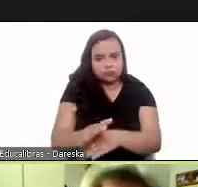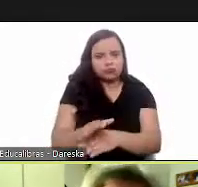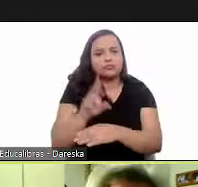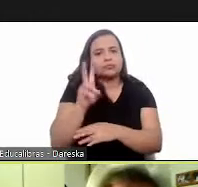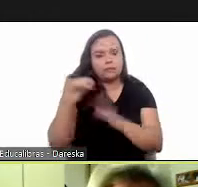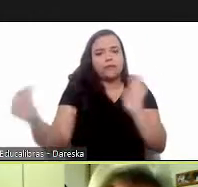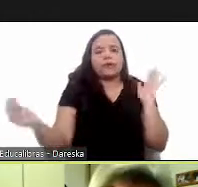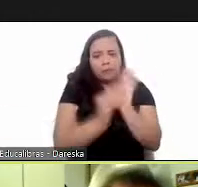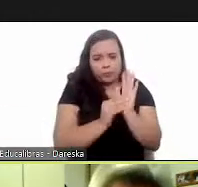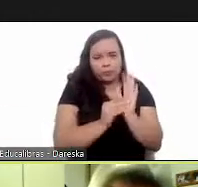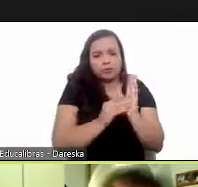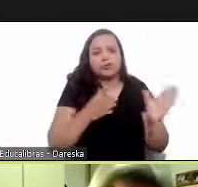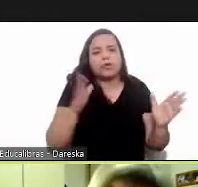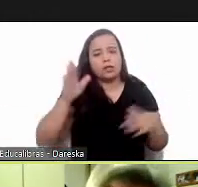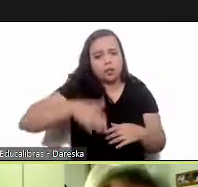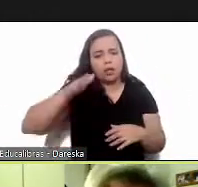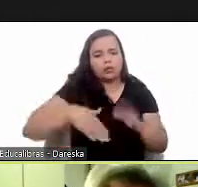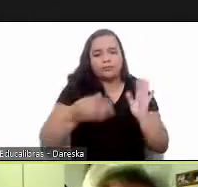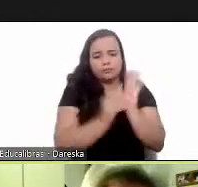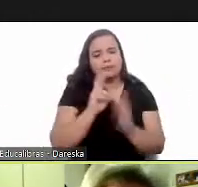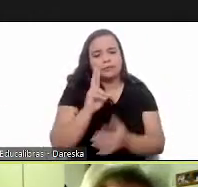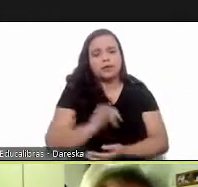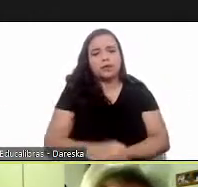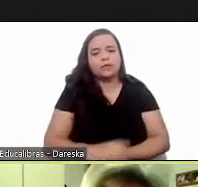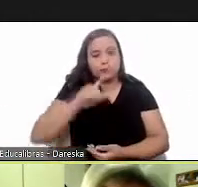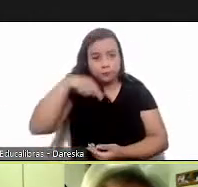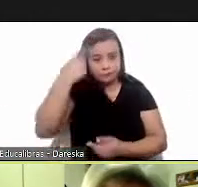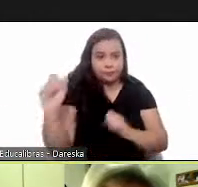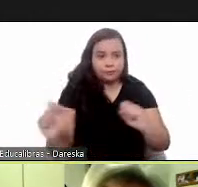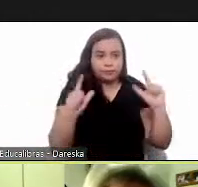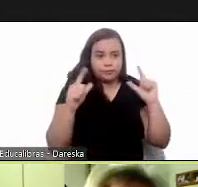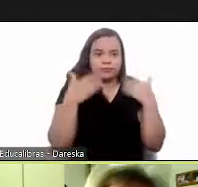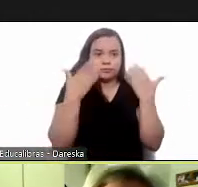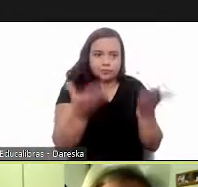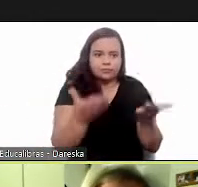which is going to be part of the discussion in the afternoon